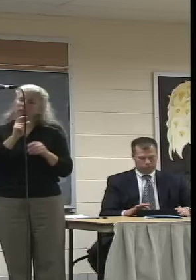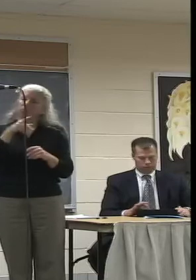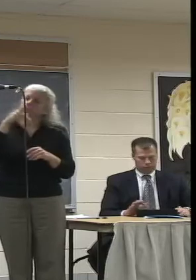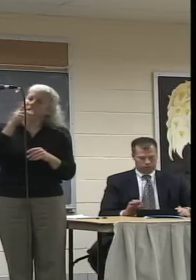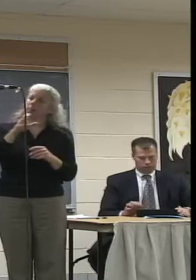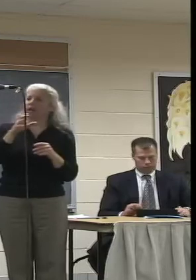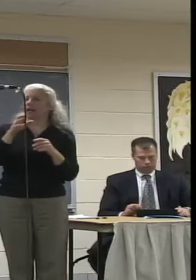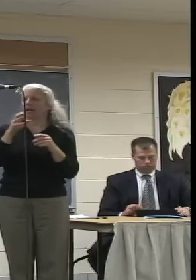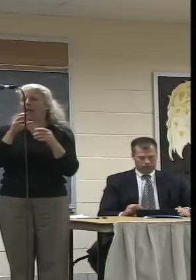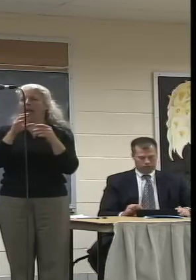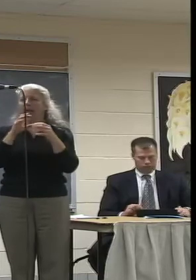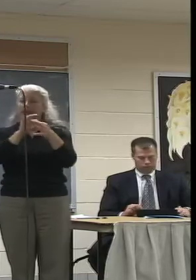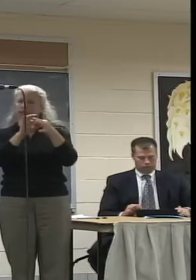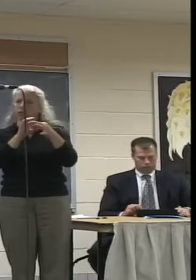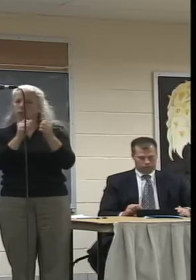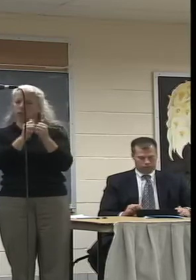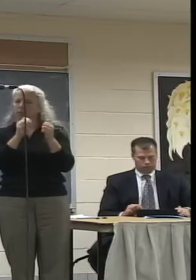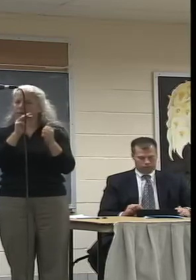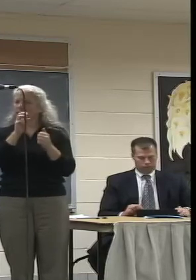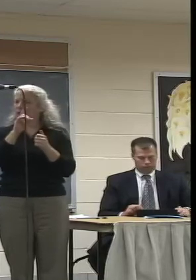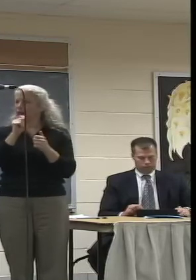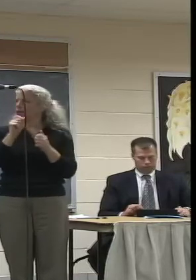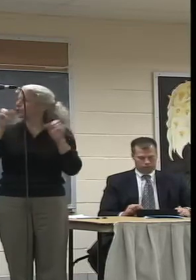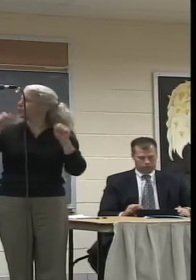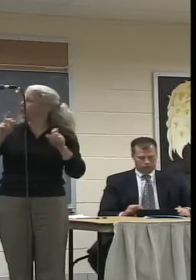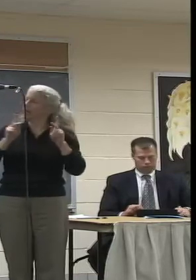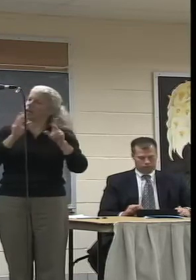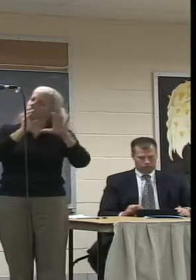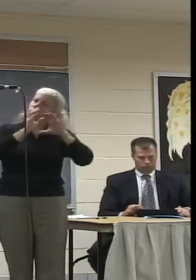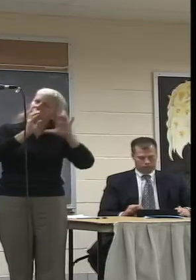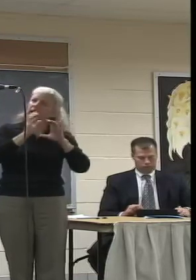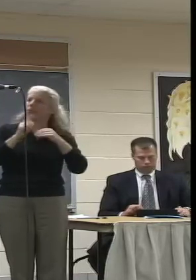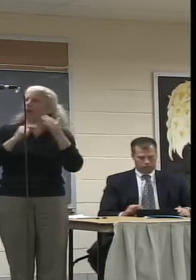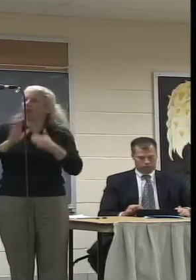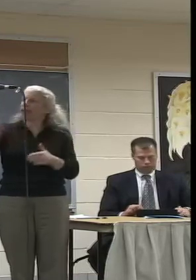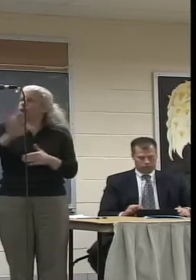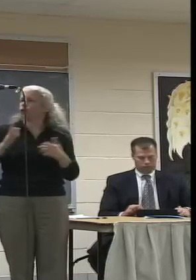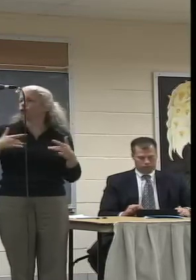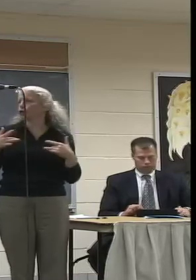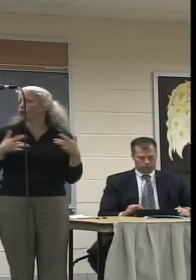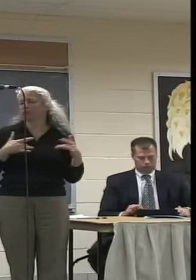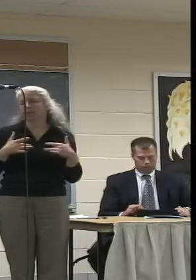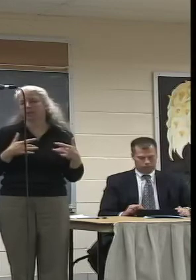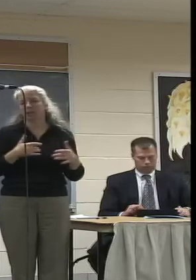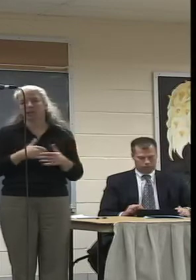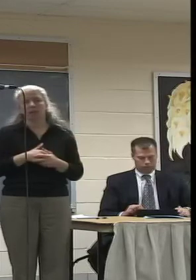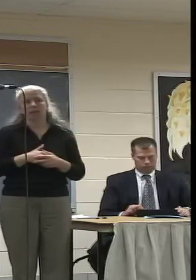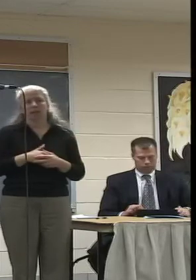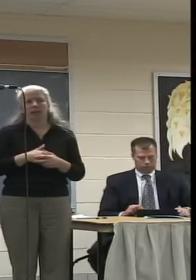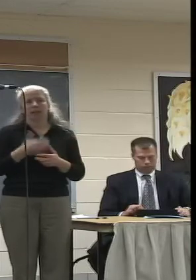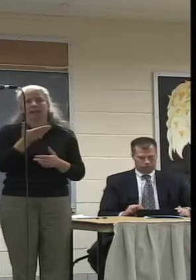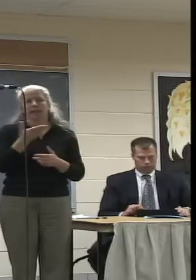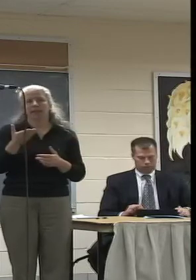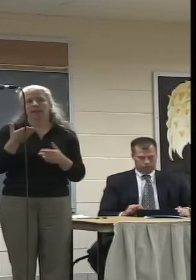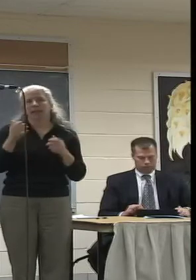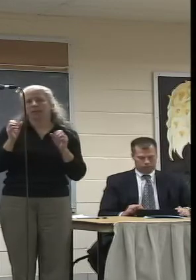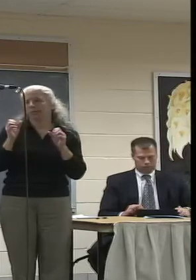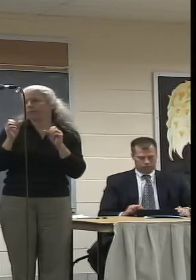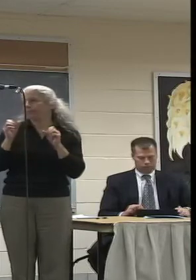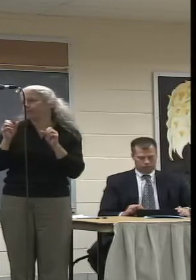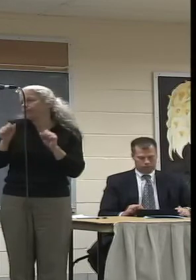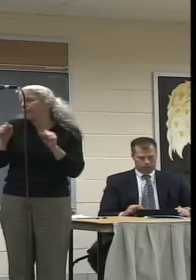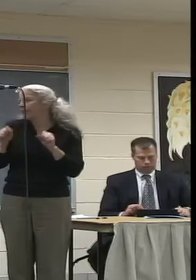that people get to talk about and communicate about concerns that they potentially very much share. You know,